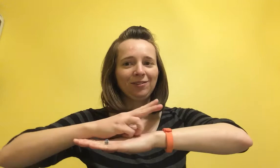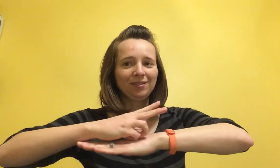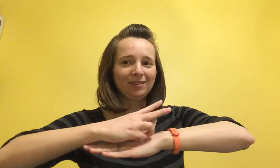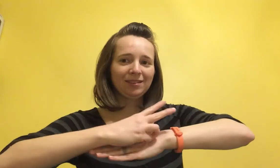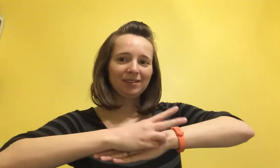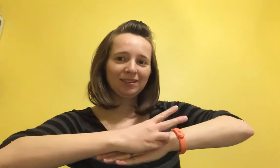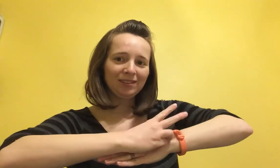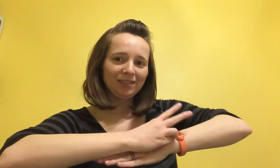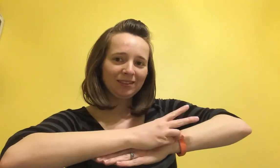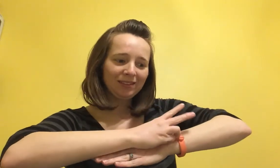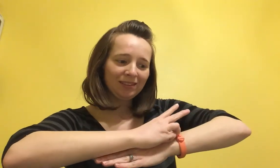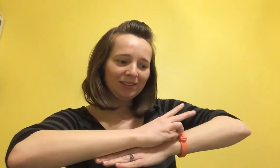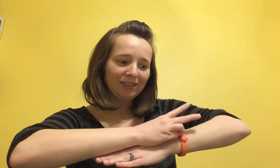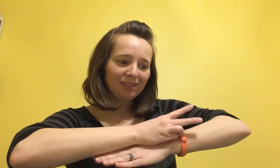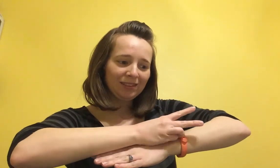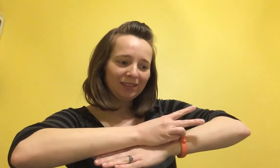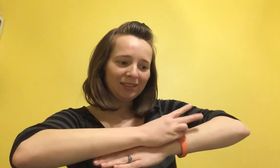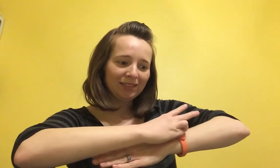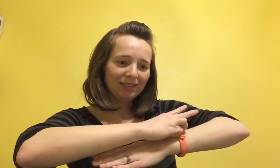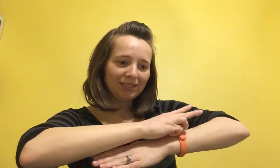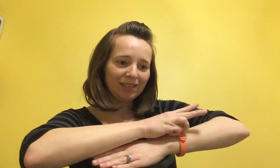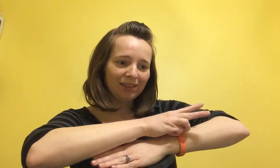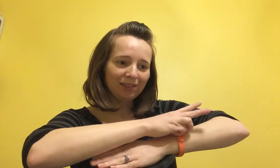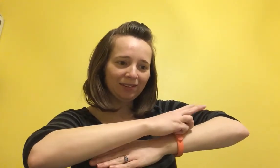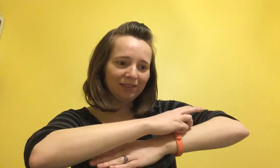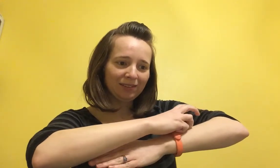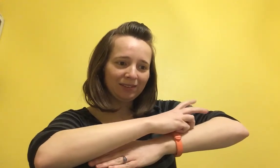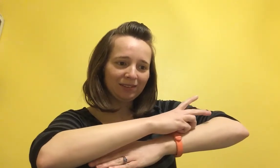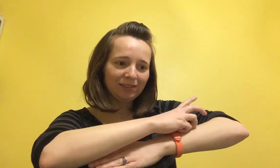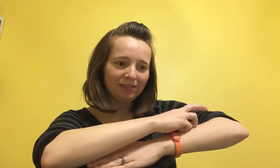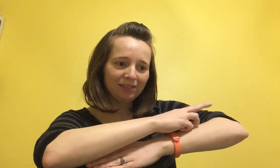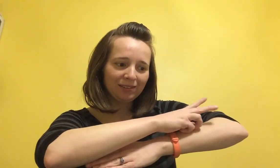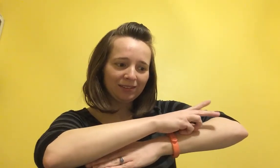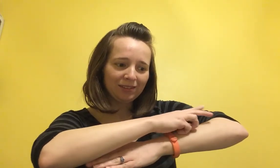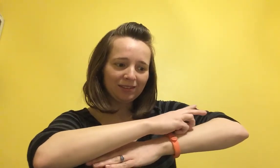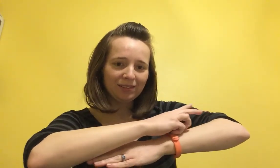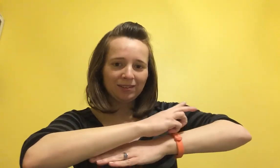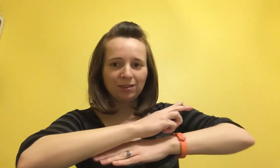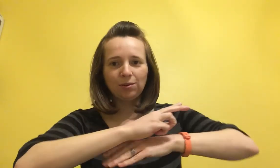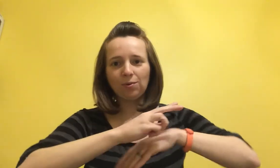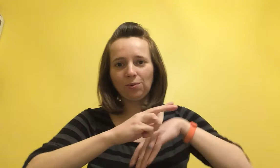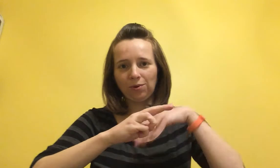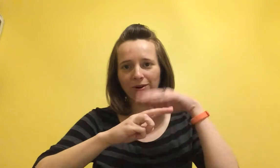snail or